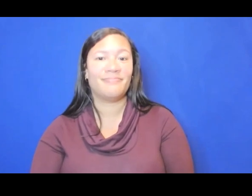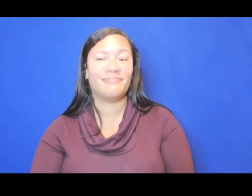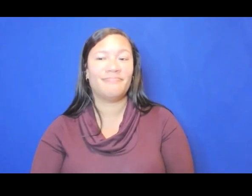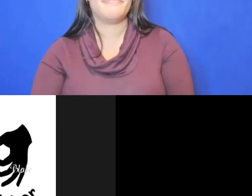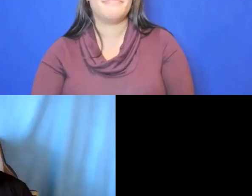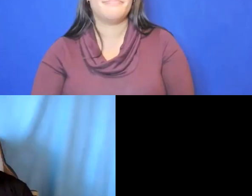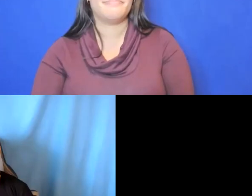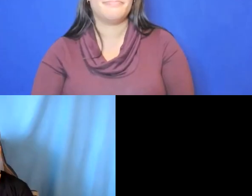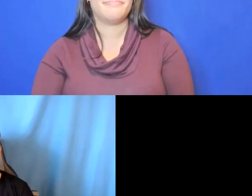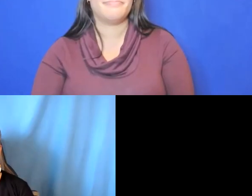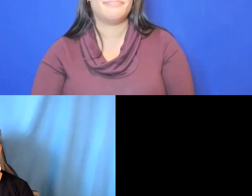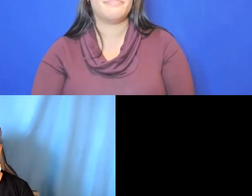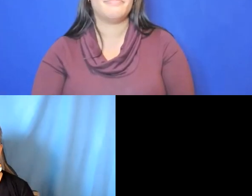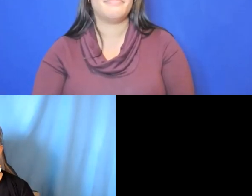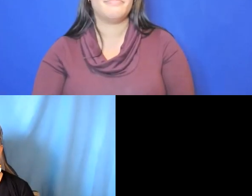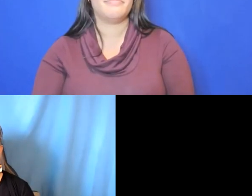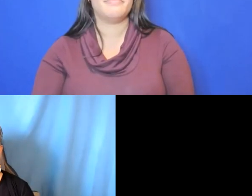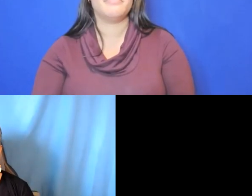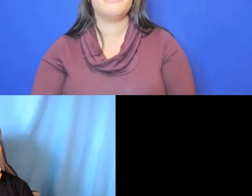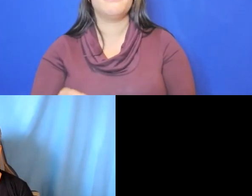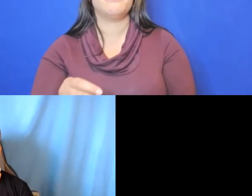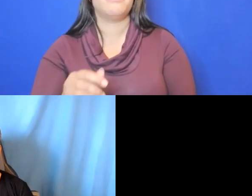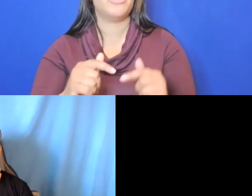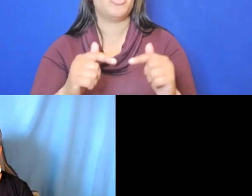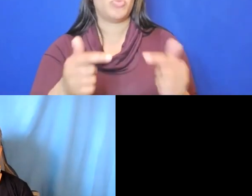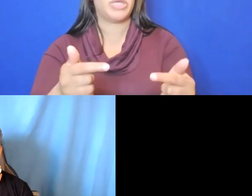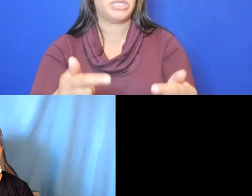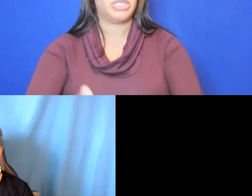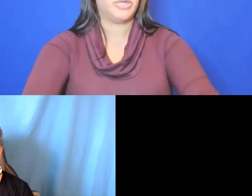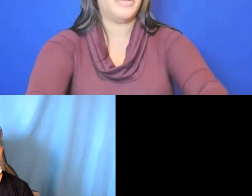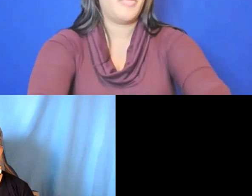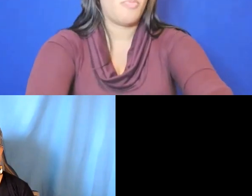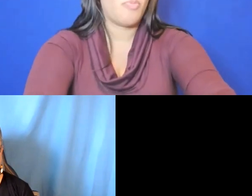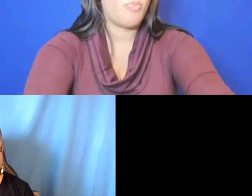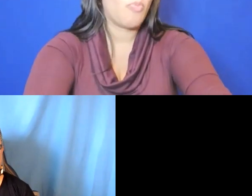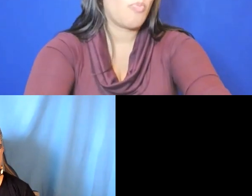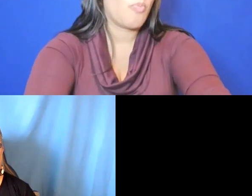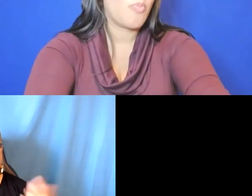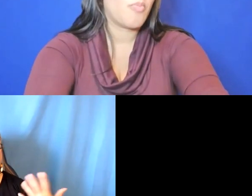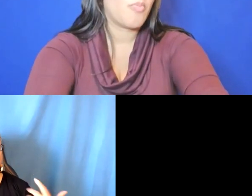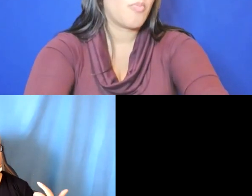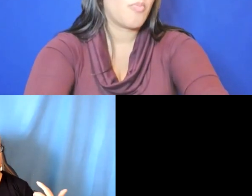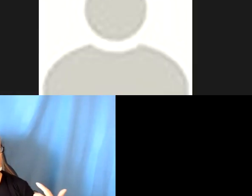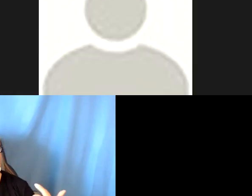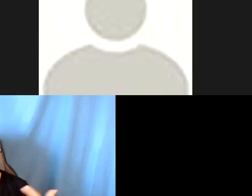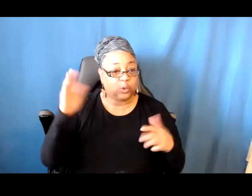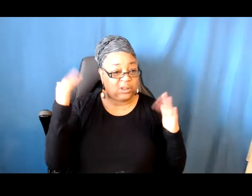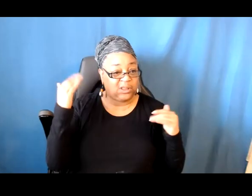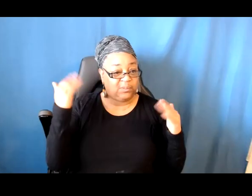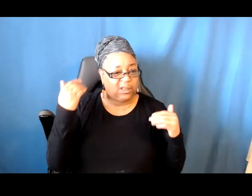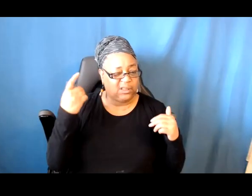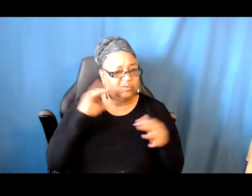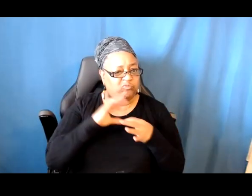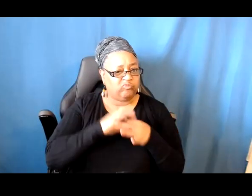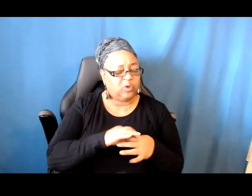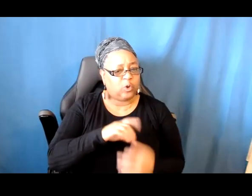All right. Let's see. How many applications are we expecting for the 2023 round?